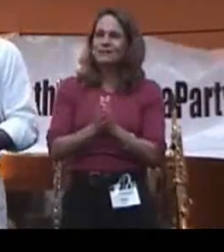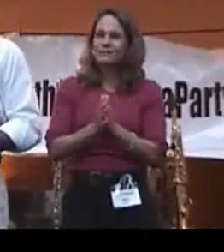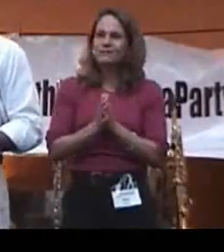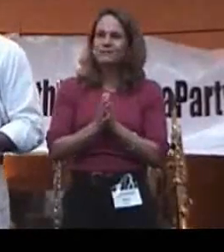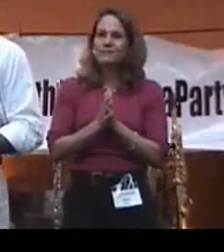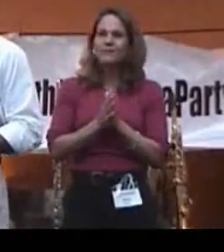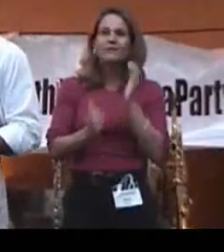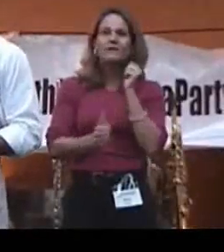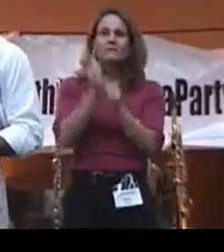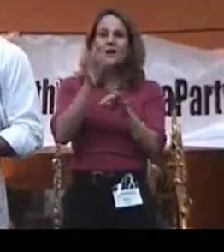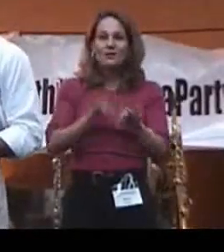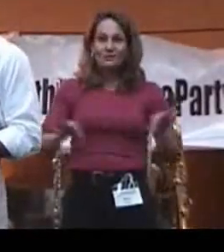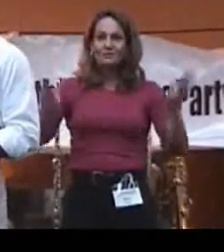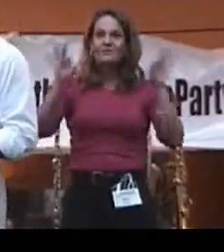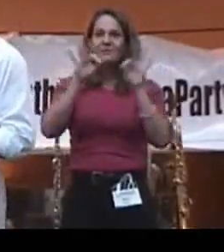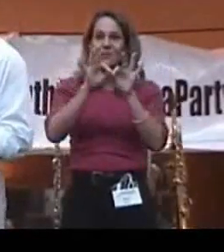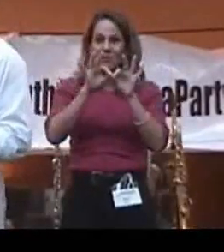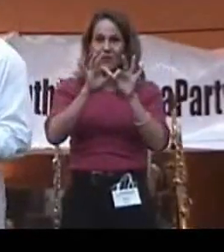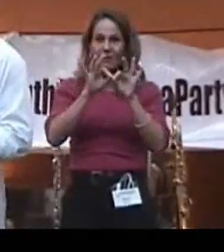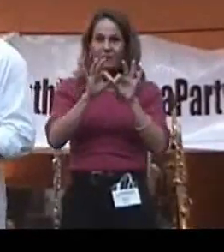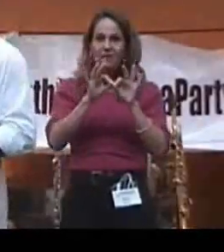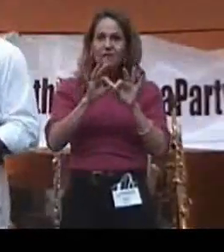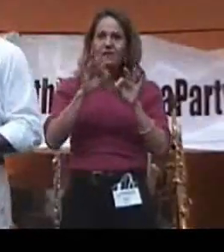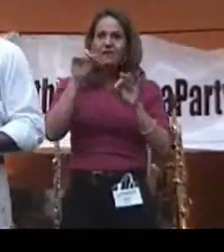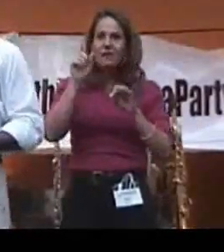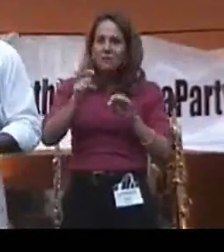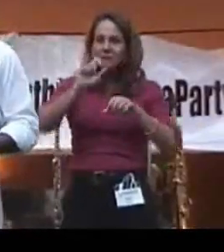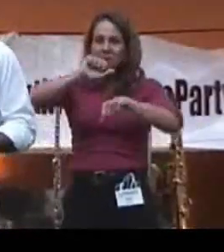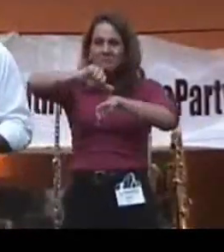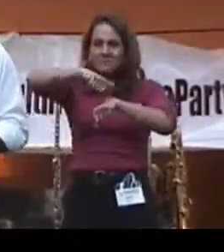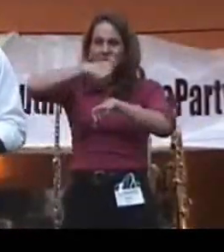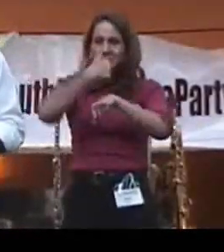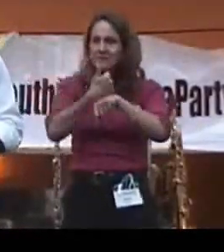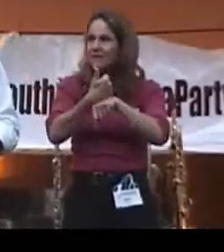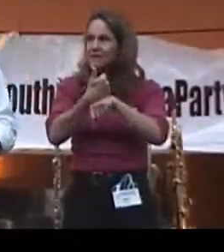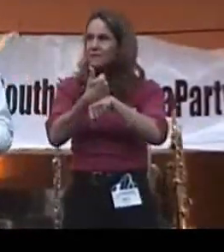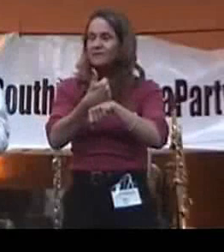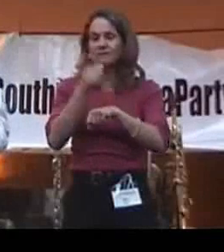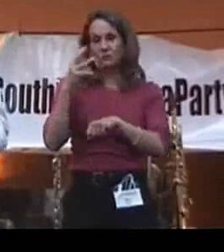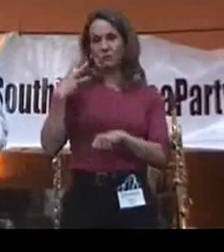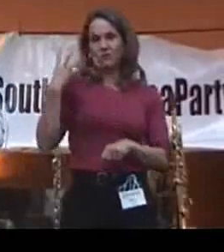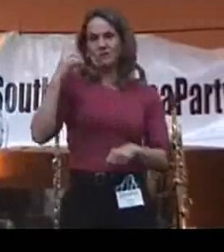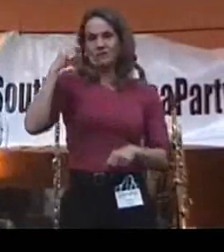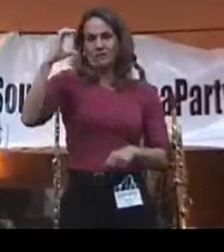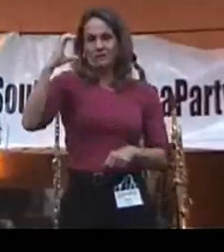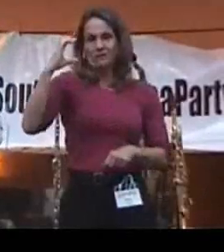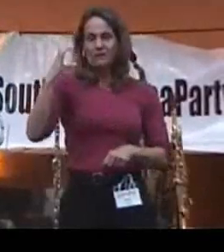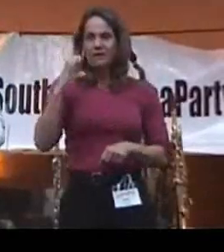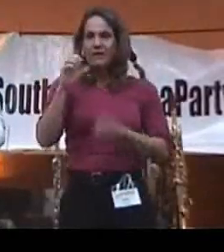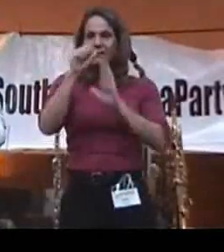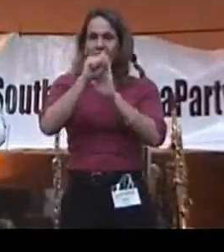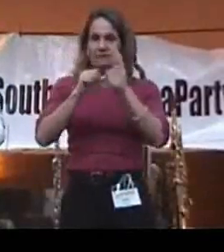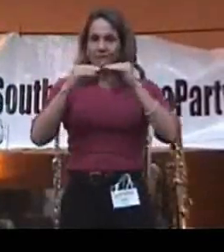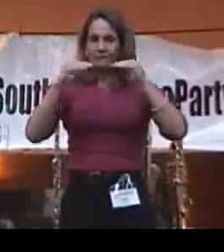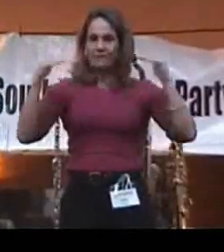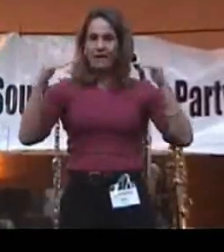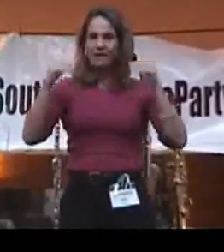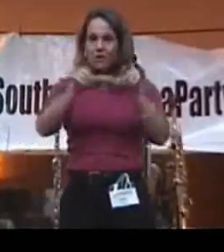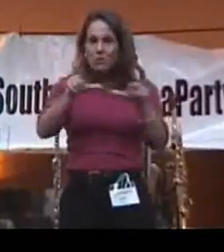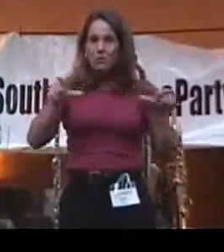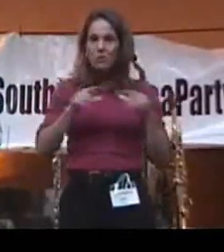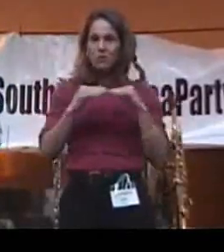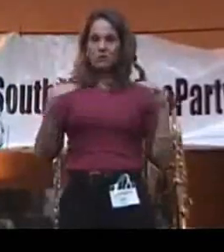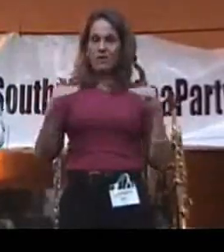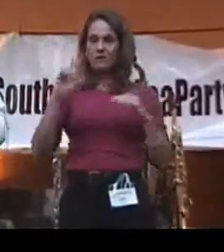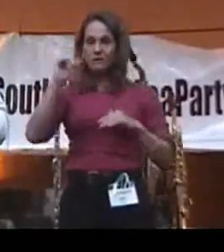The most important thing that we have got to get reestablished in Washington, D.C., and indeed in state-level and local